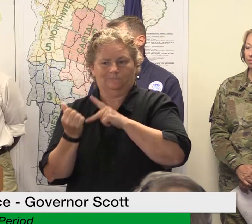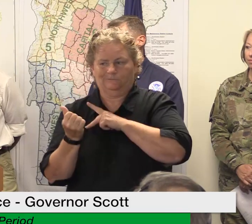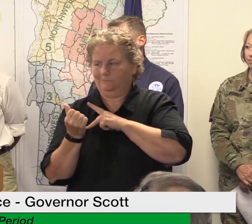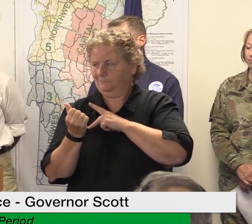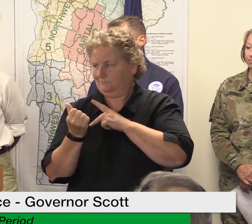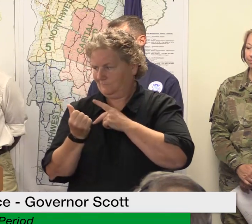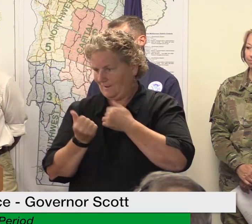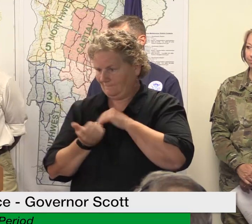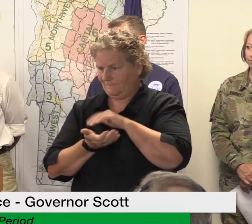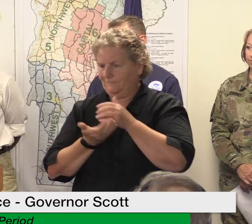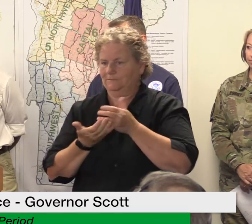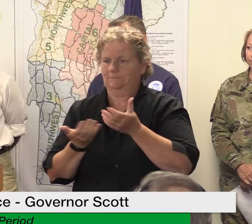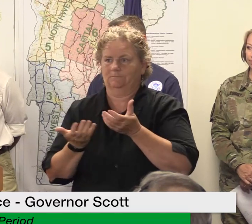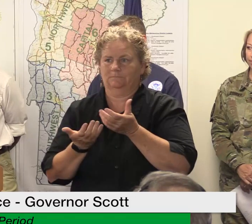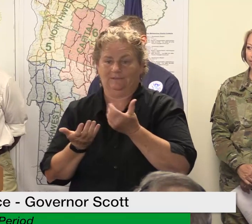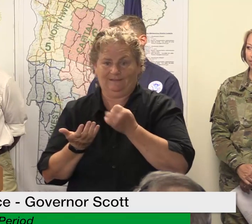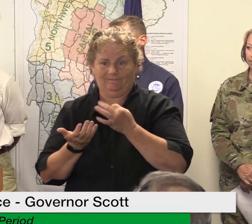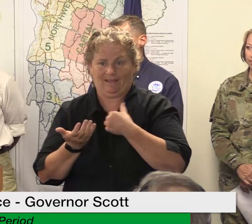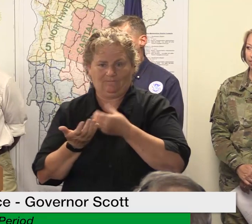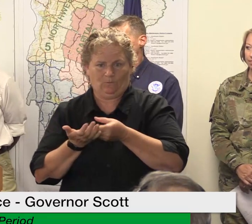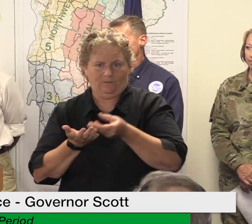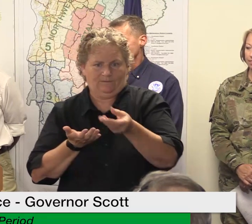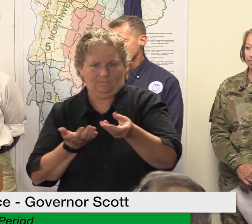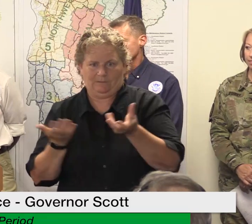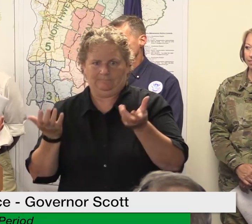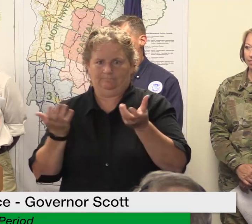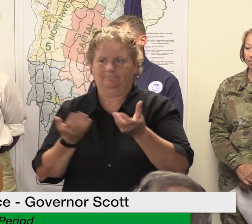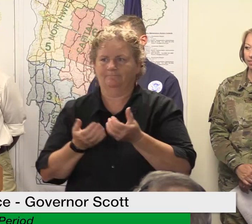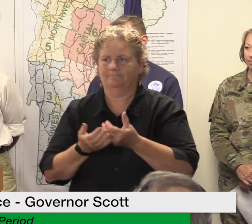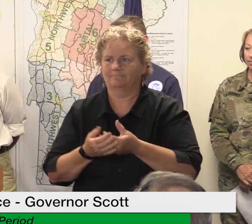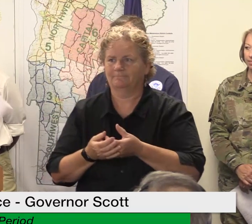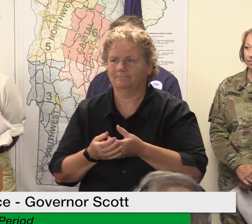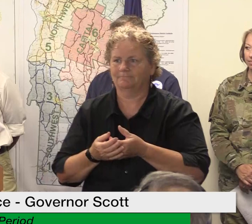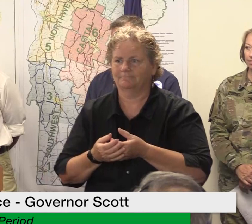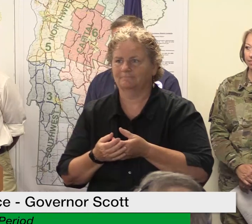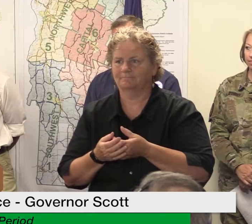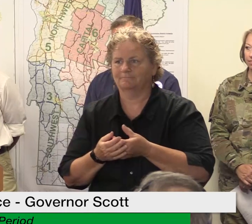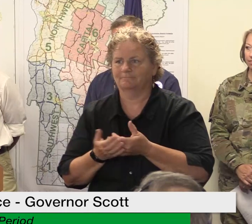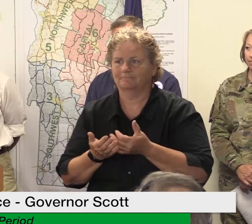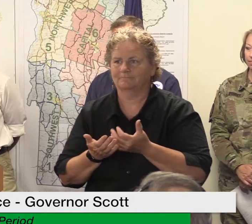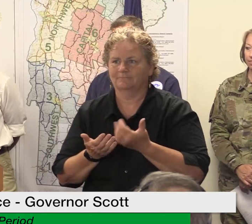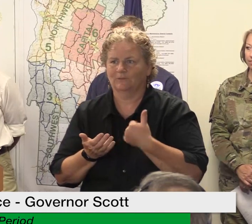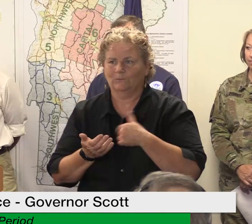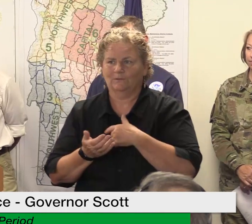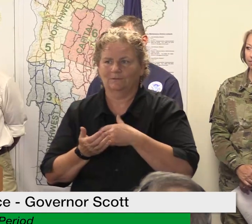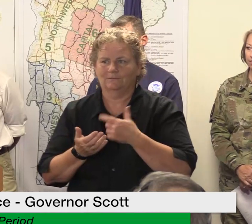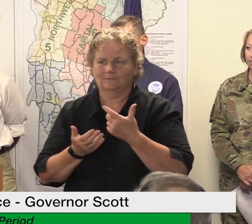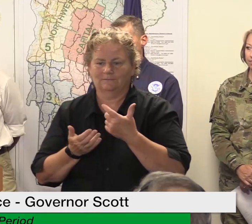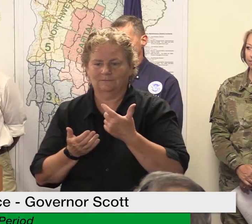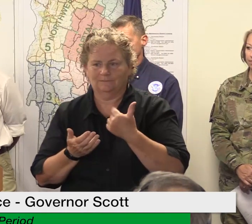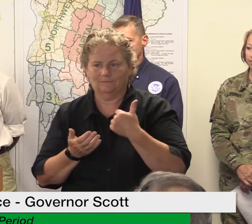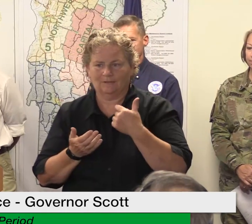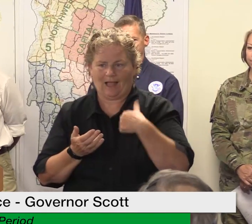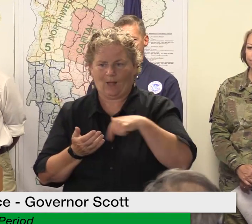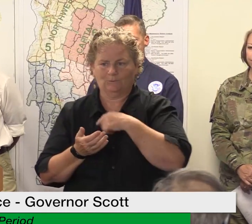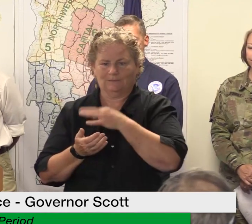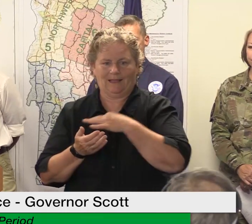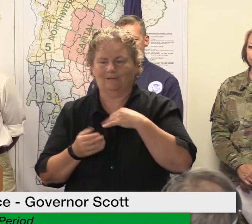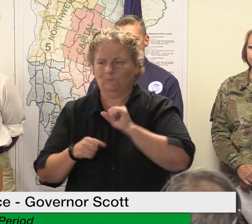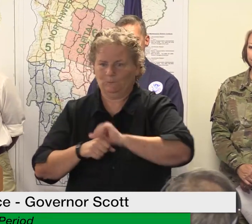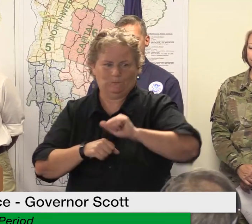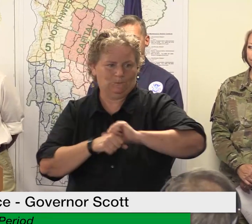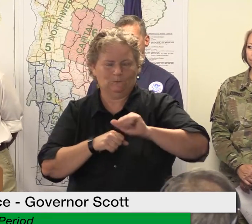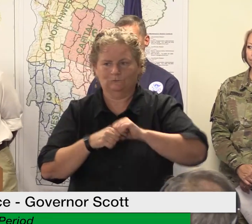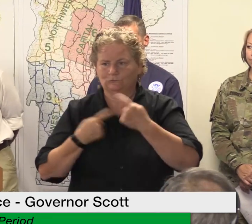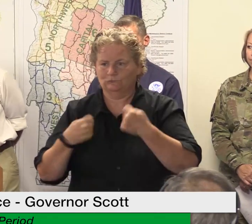to find that money and we are looking under in every corner under every cushion to to find money to help and is